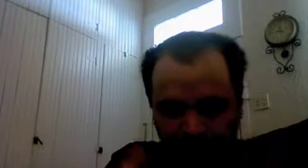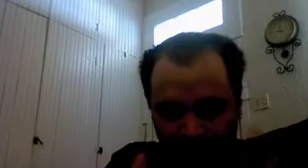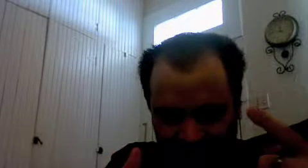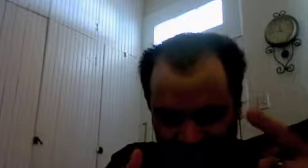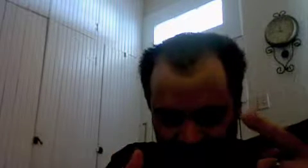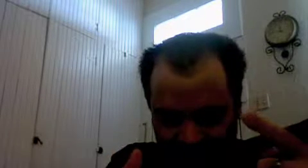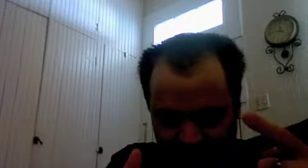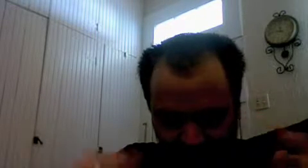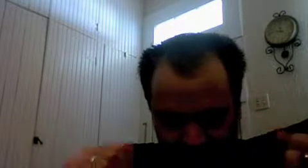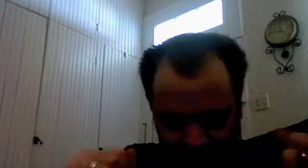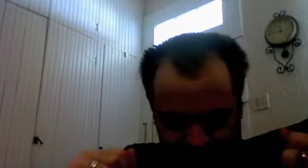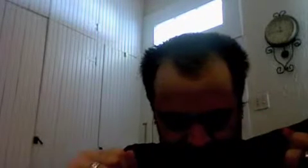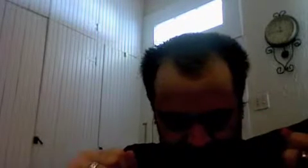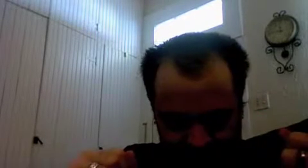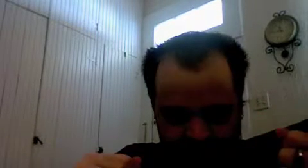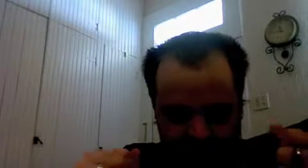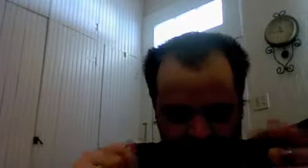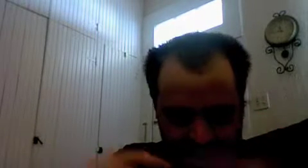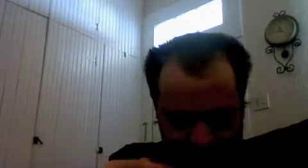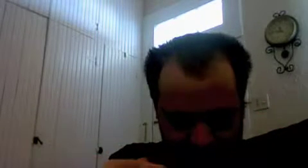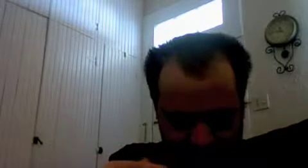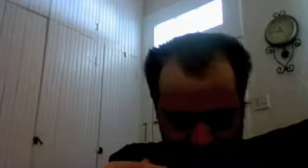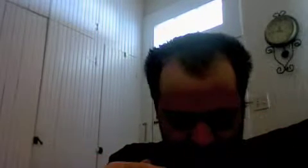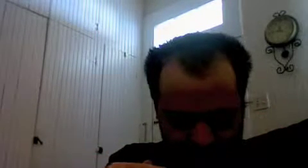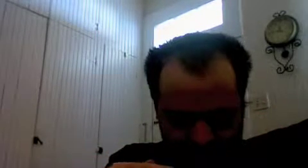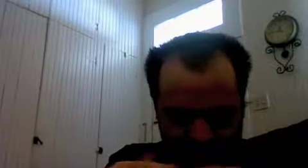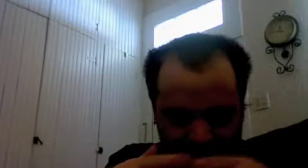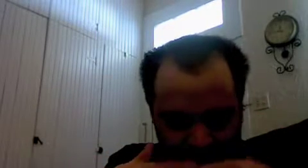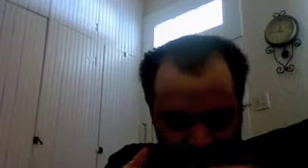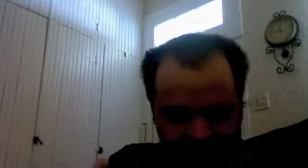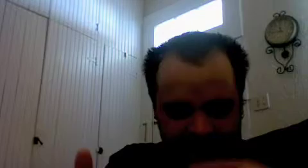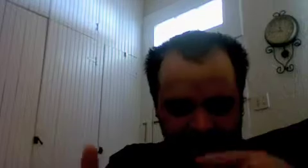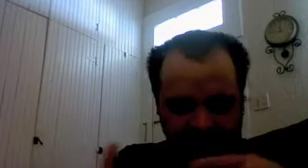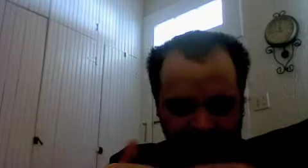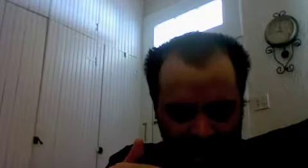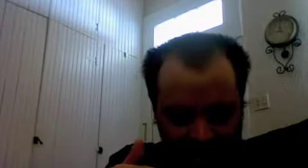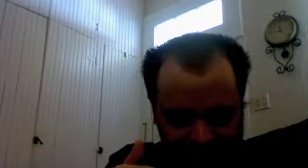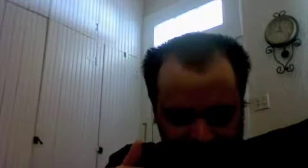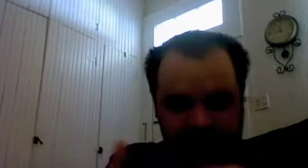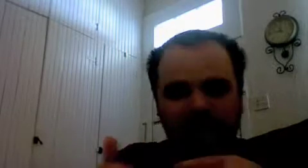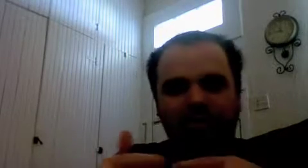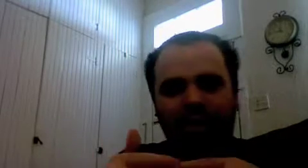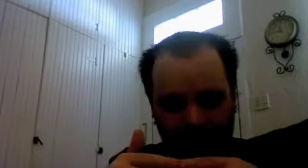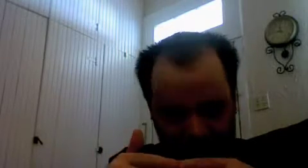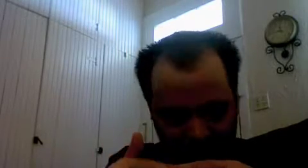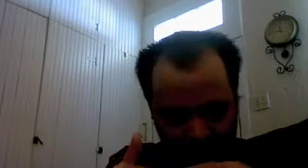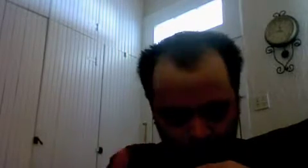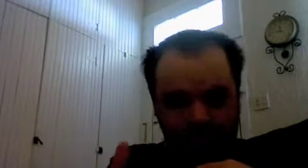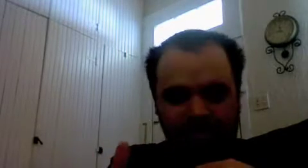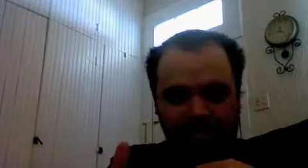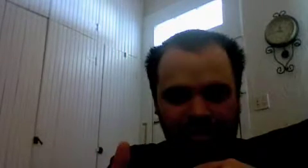positing itself and the mediation of itself othering with itself